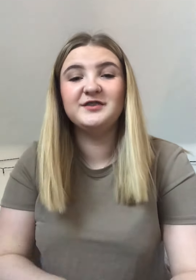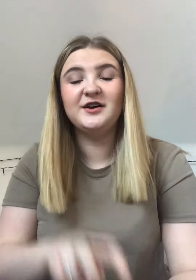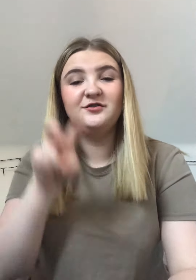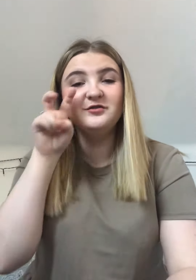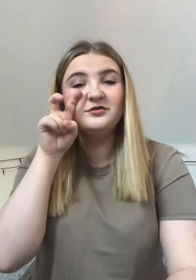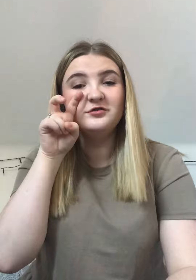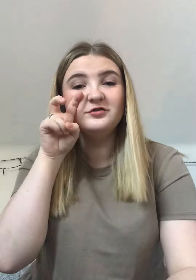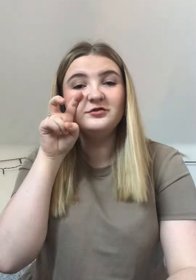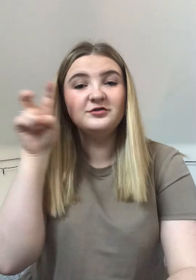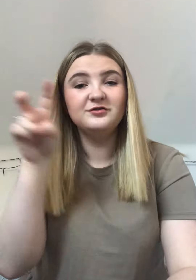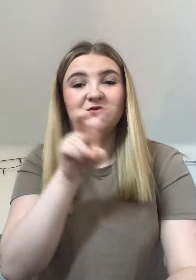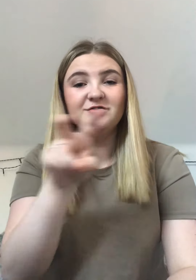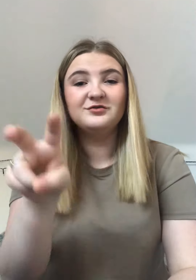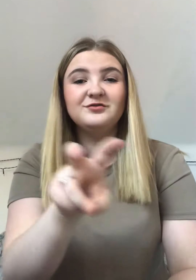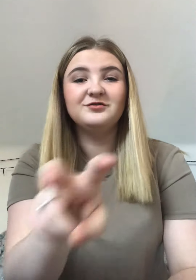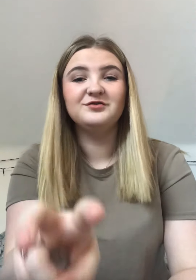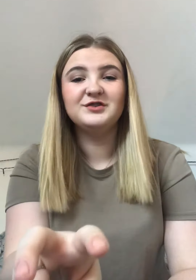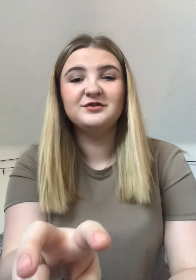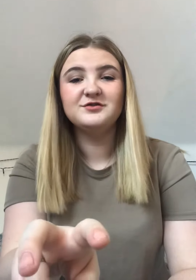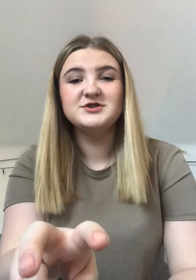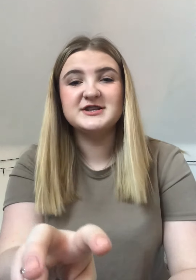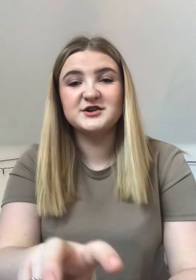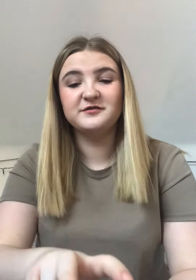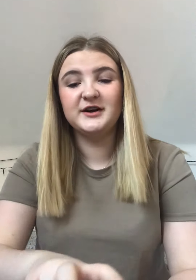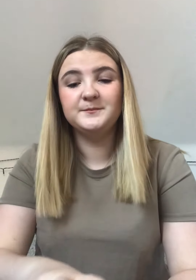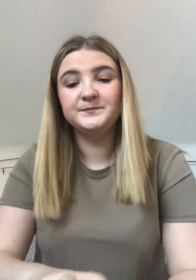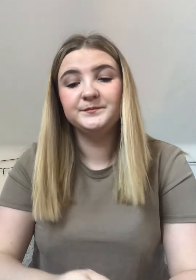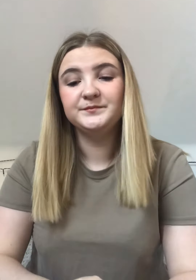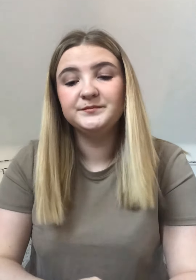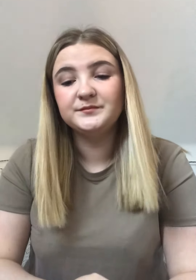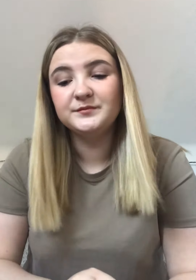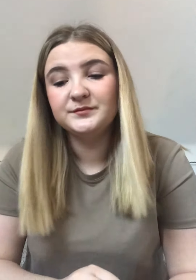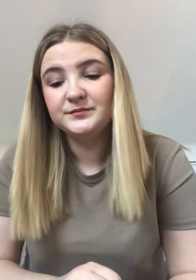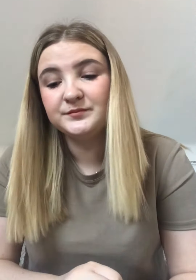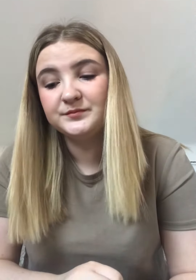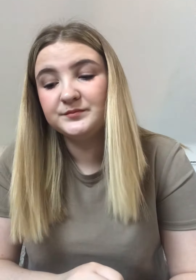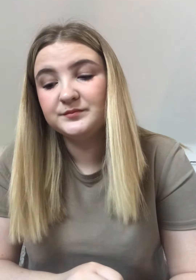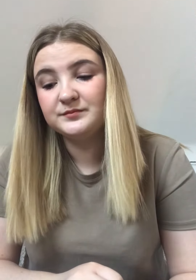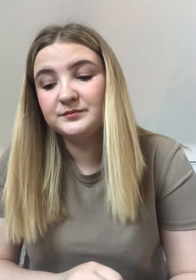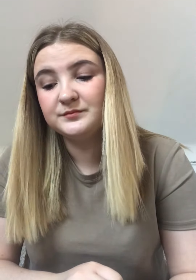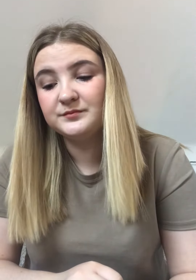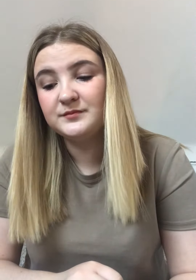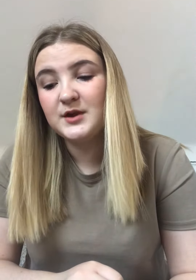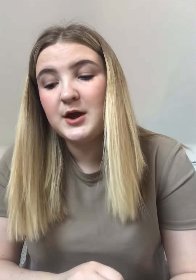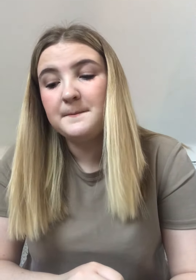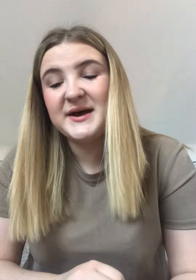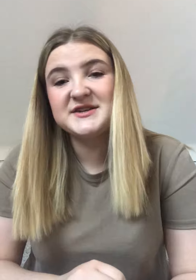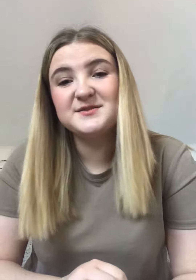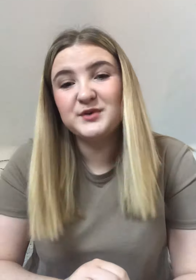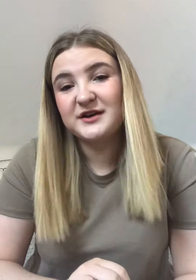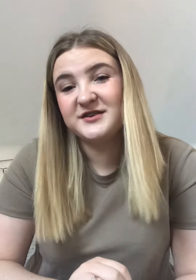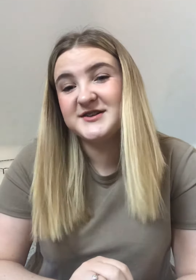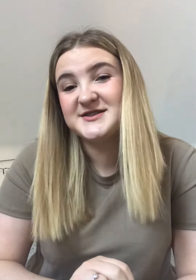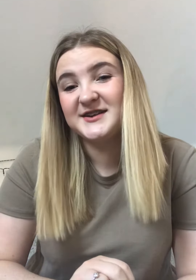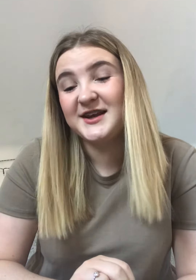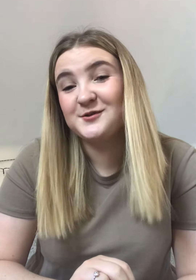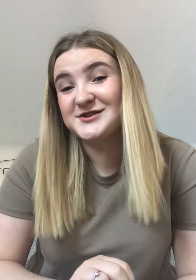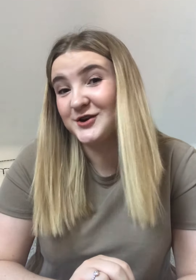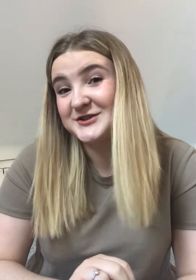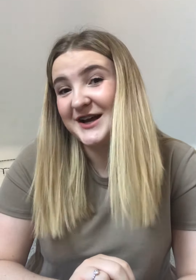discover bed and breakfast equals hotel